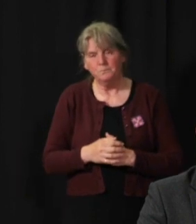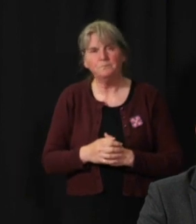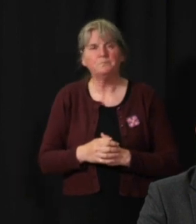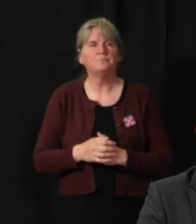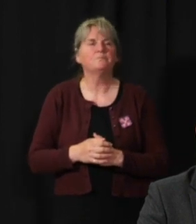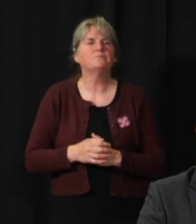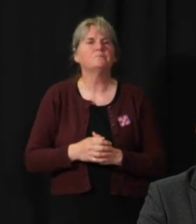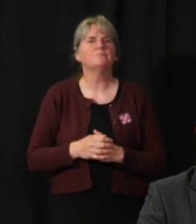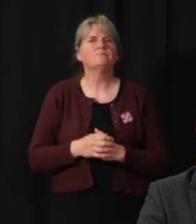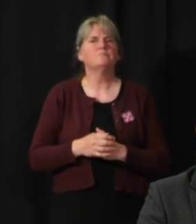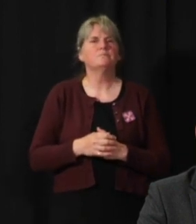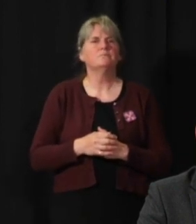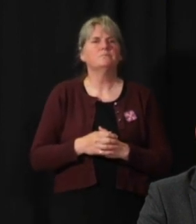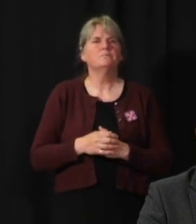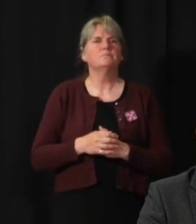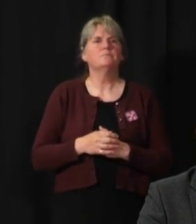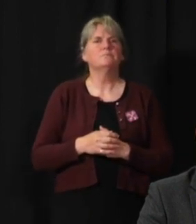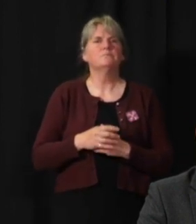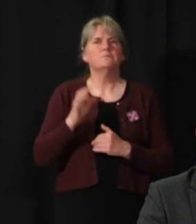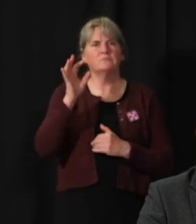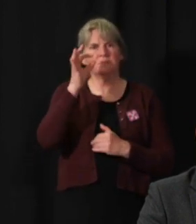Oui, Dr. Andy,